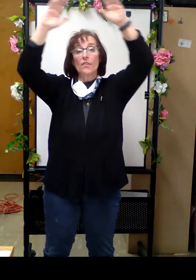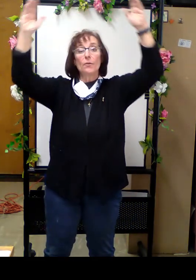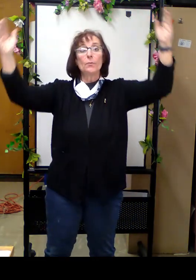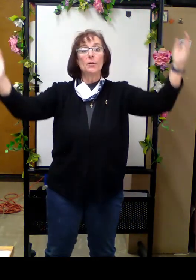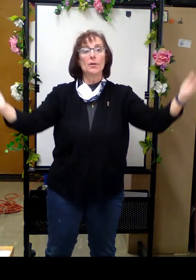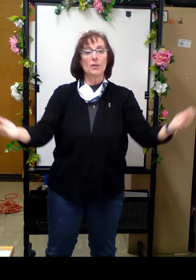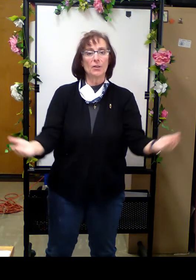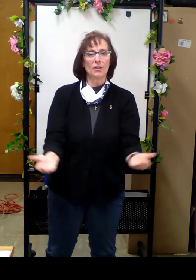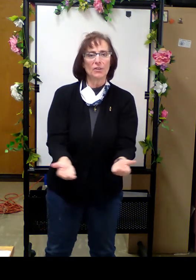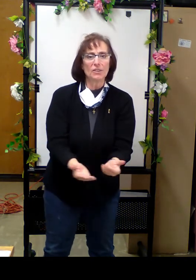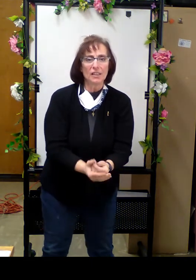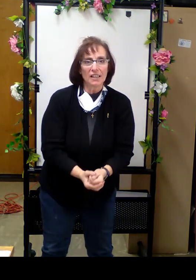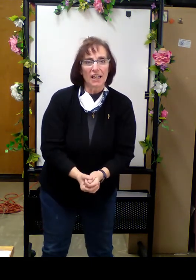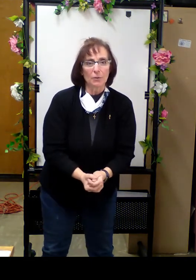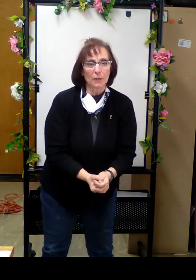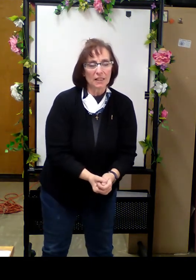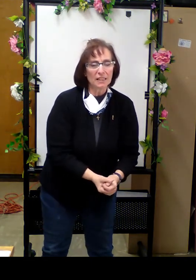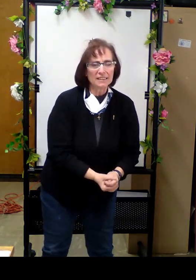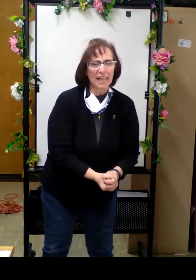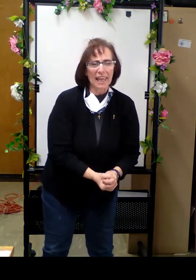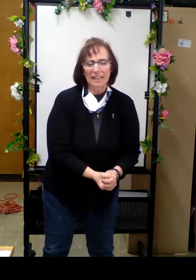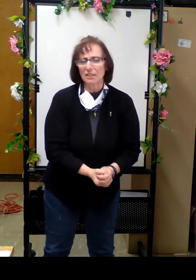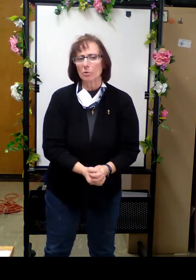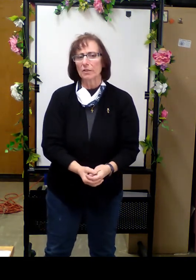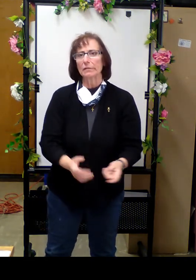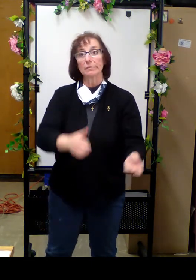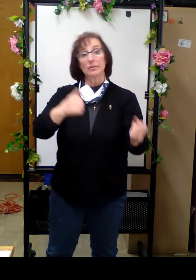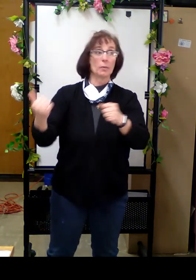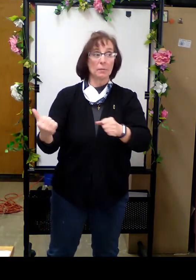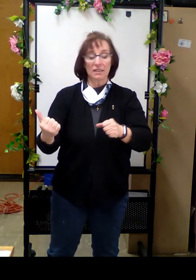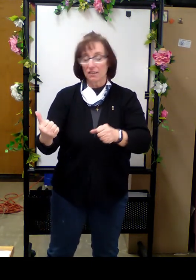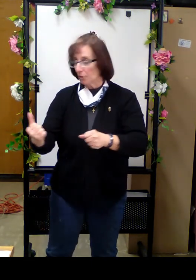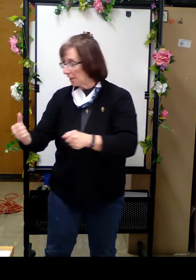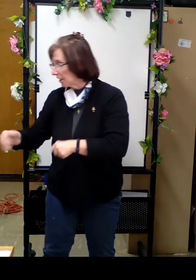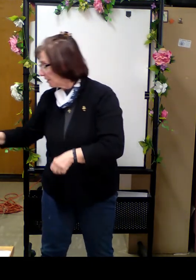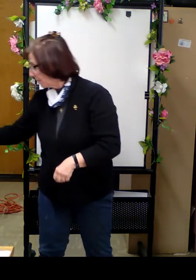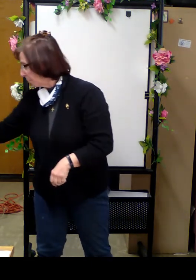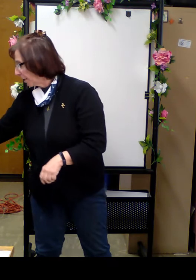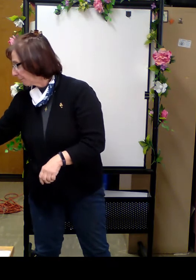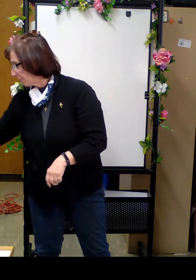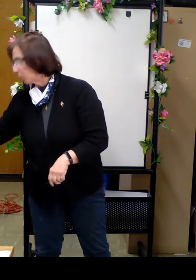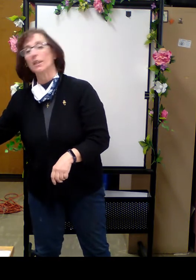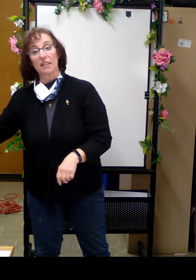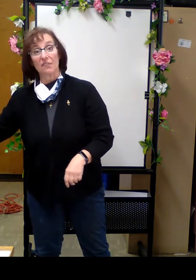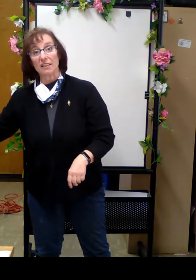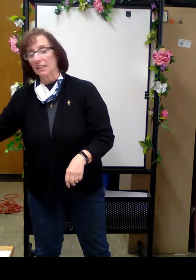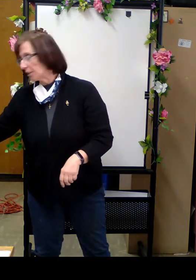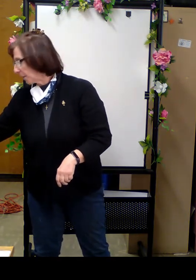the world. Are you ready? Let's add some music. Probably in a different key, but we're going to find it anyway.